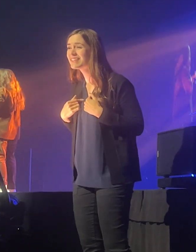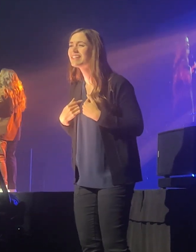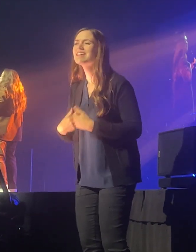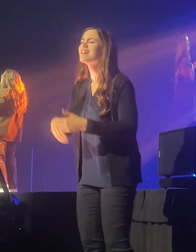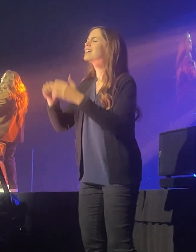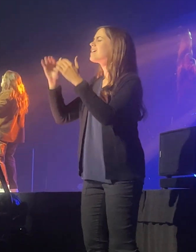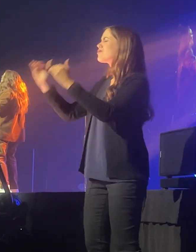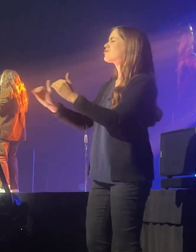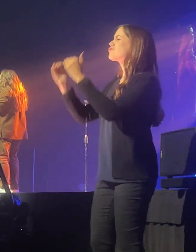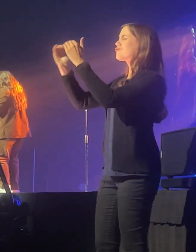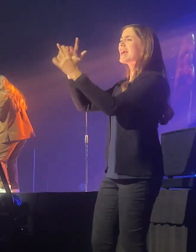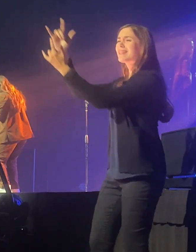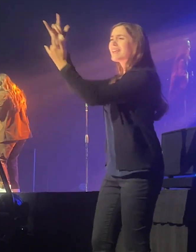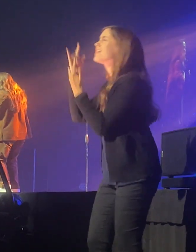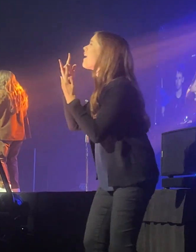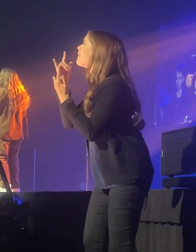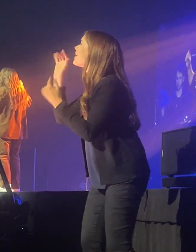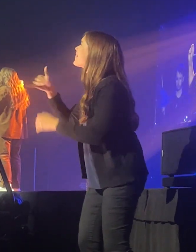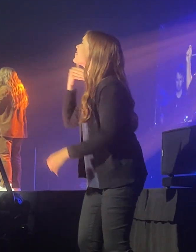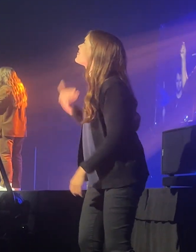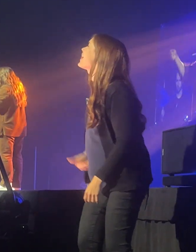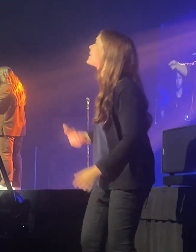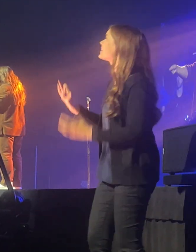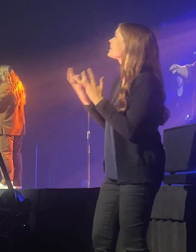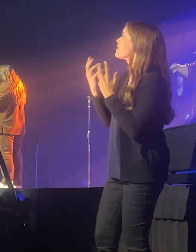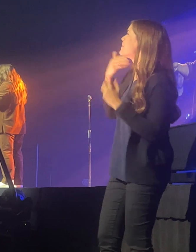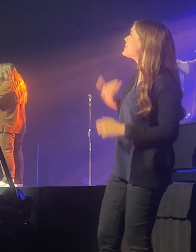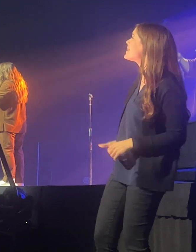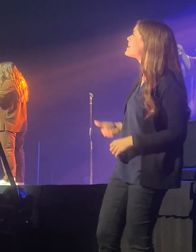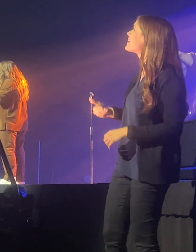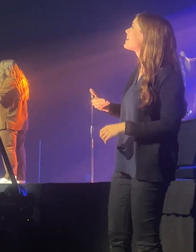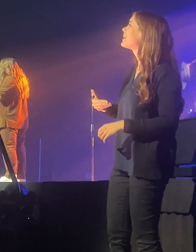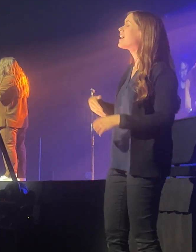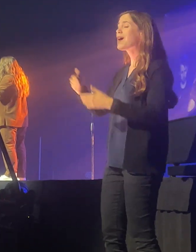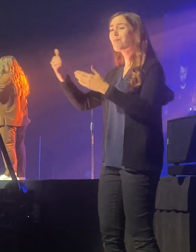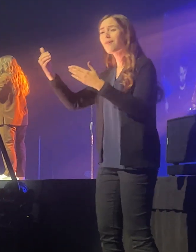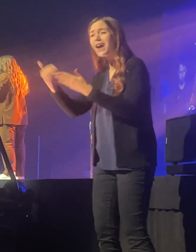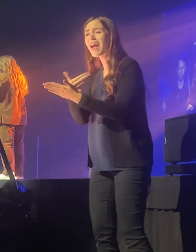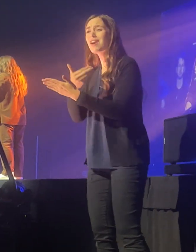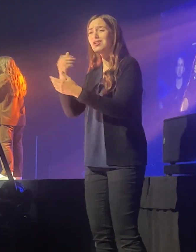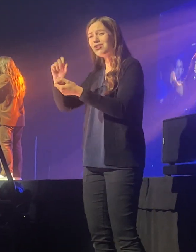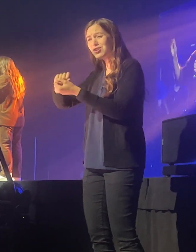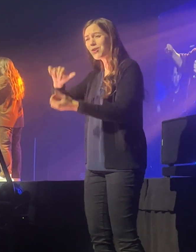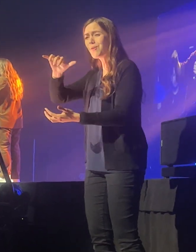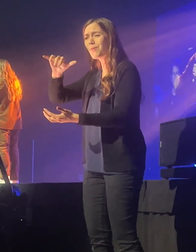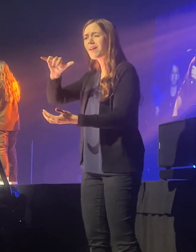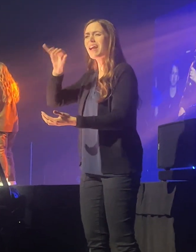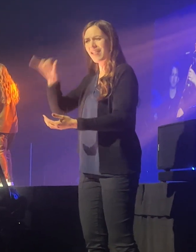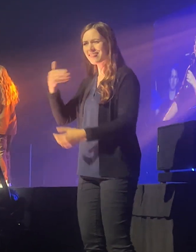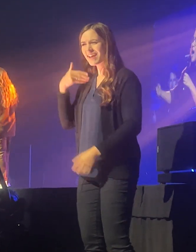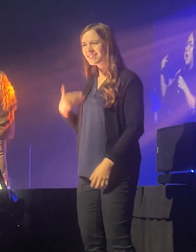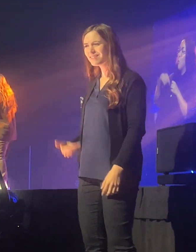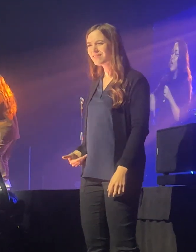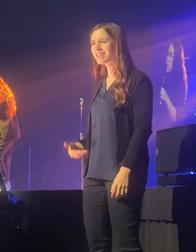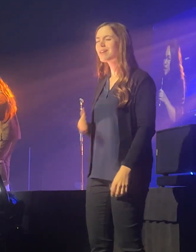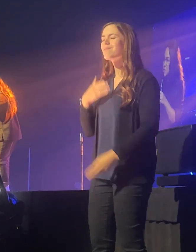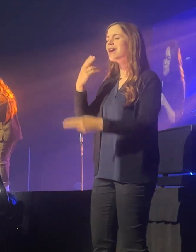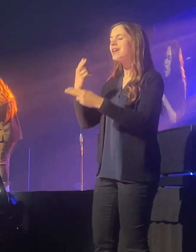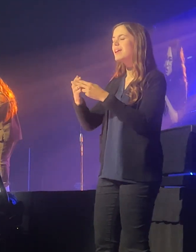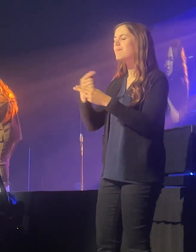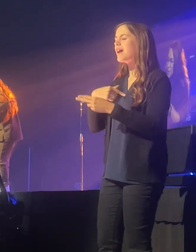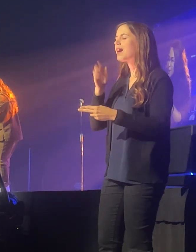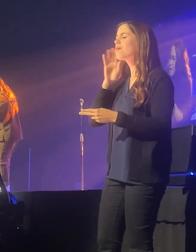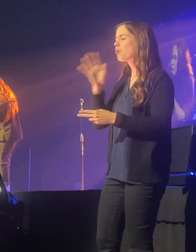love, you must be calling for me. Greatly love, that's my name. So that's the name that I will